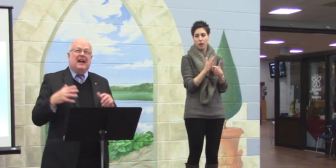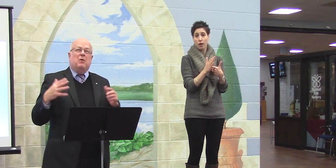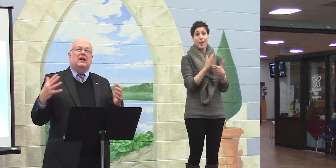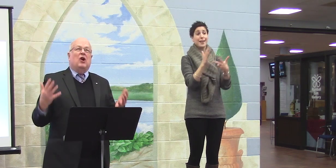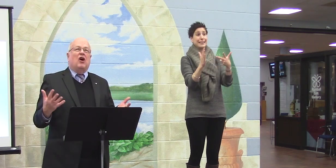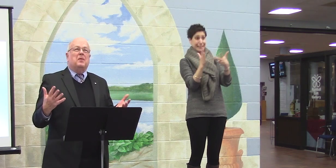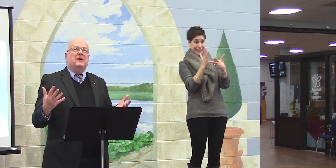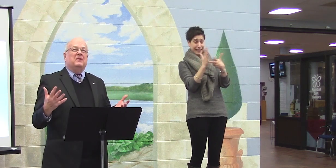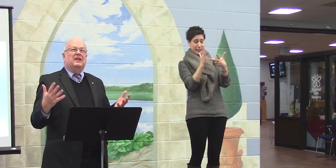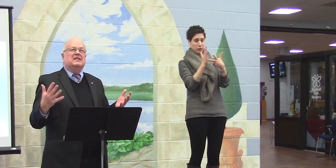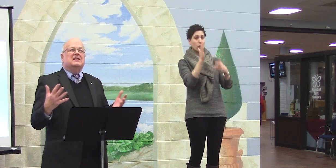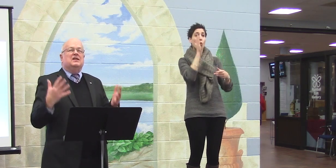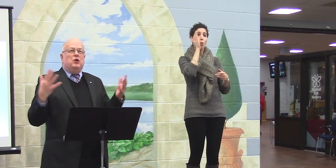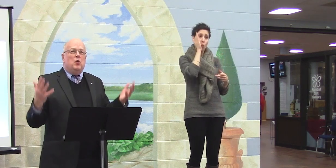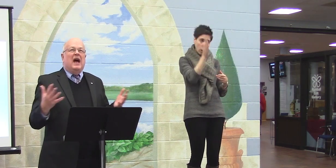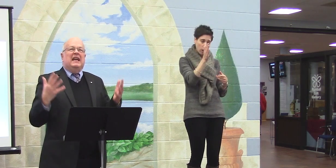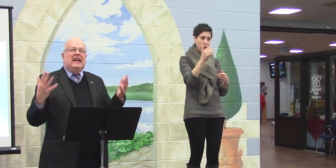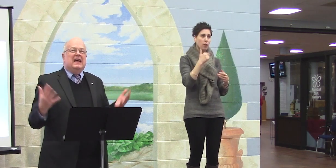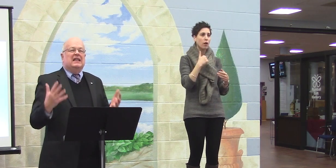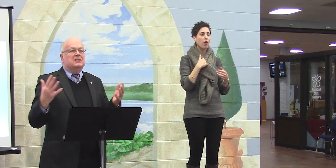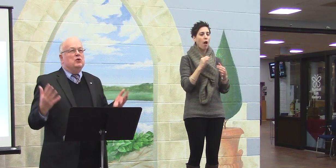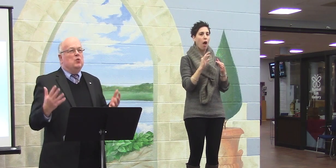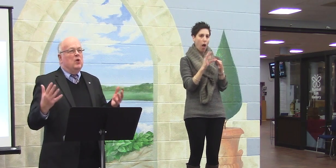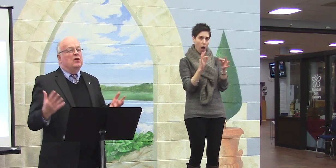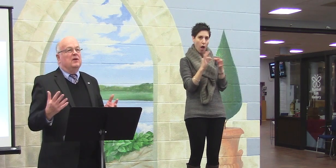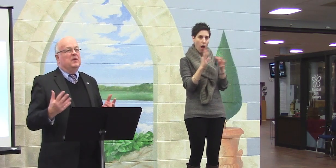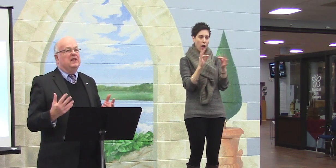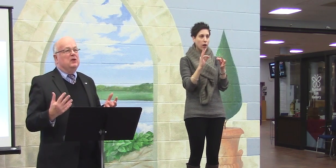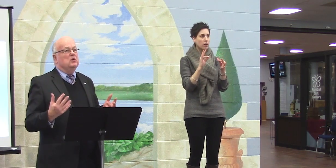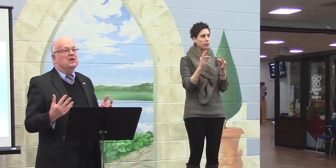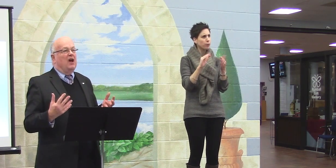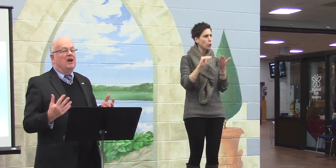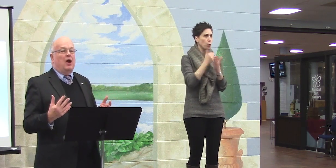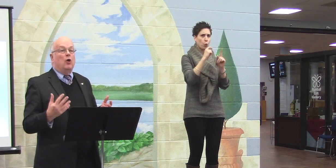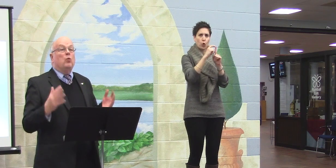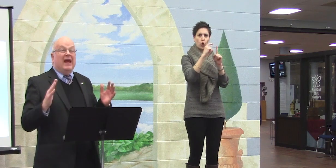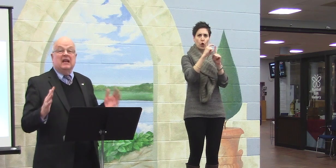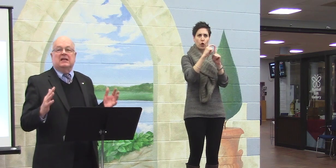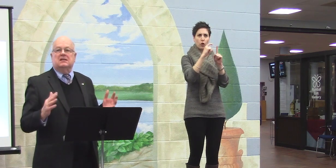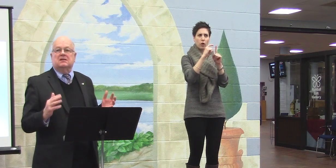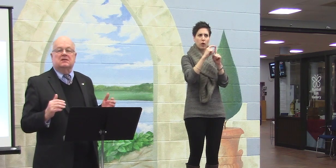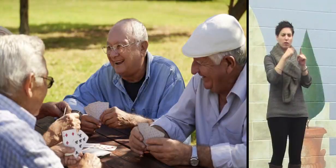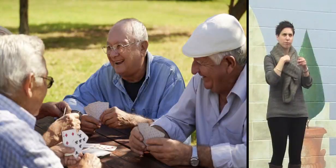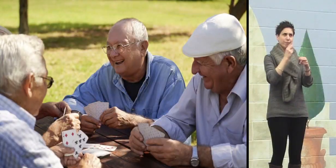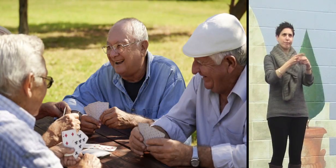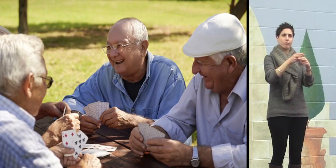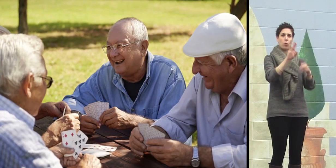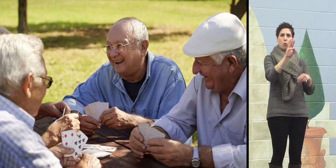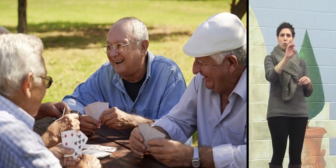Then I want to talk about this new idea, this new word that we use a lot called wellness.